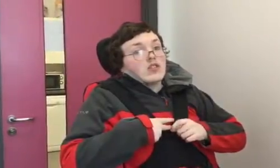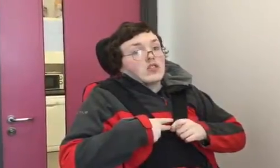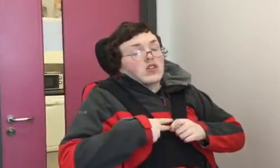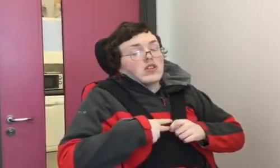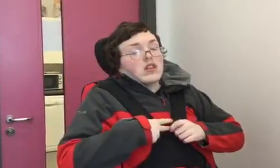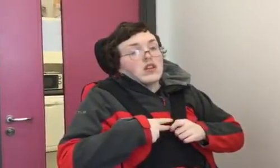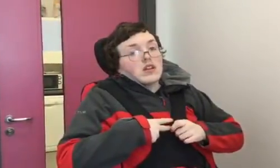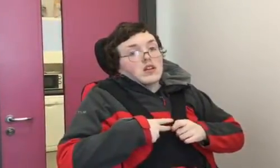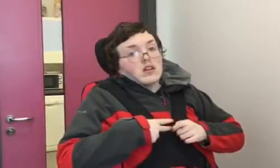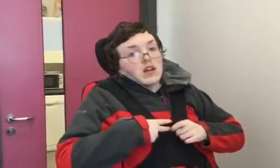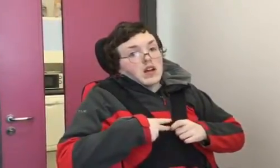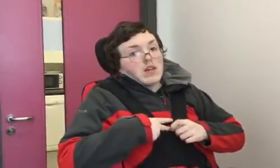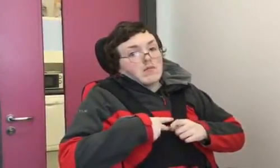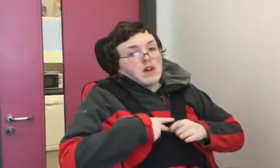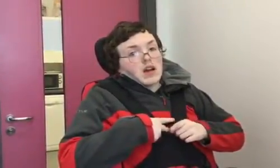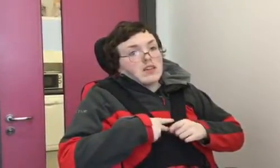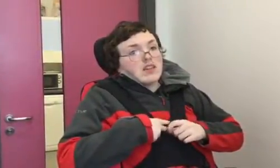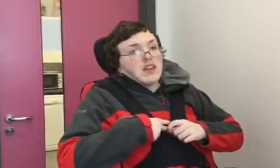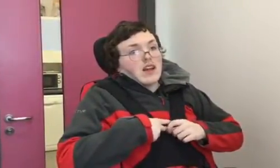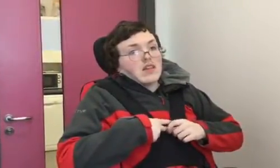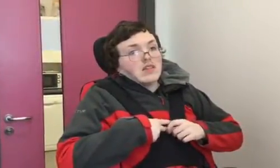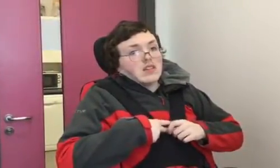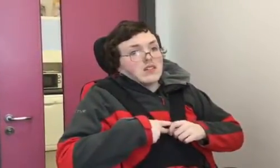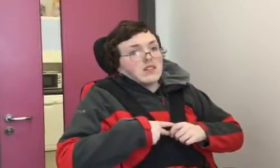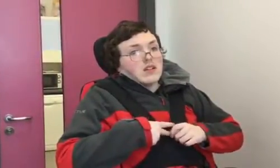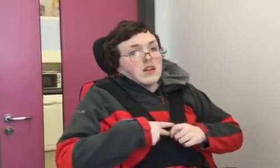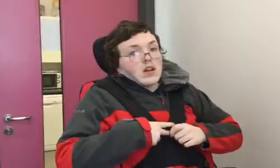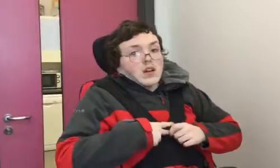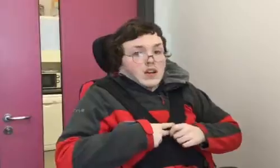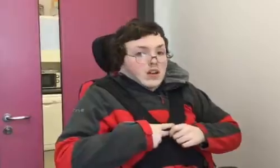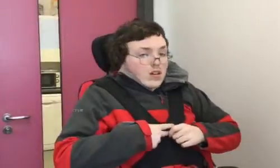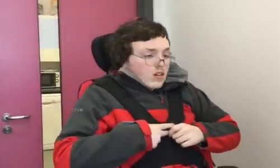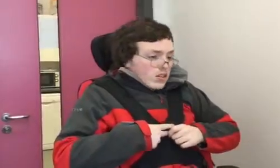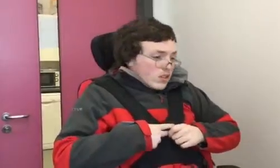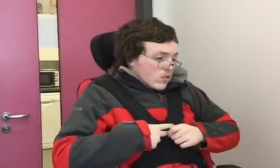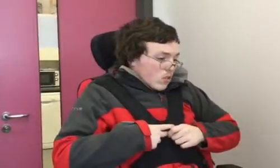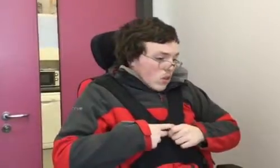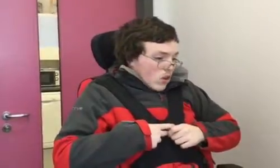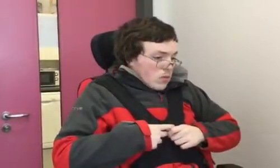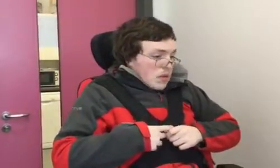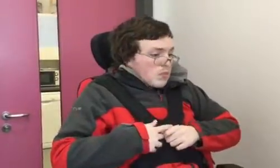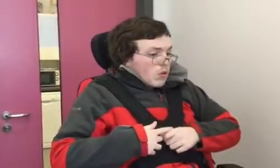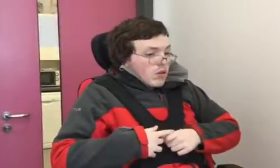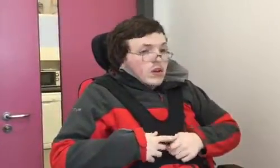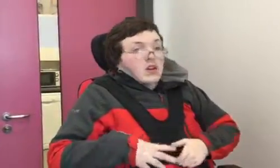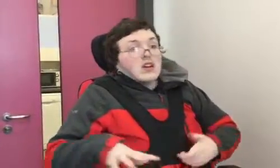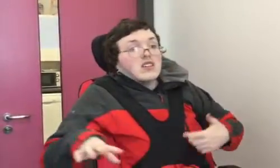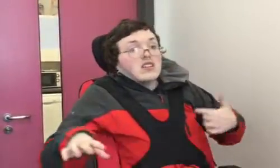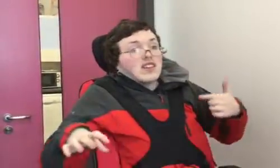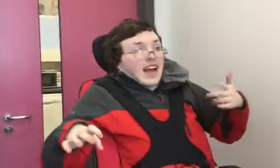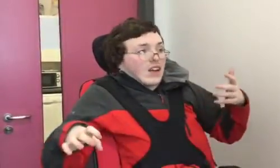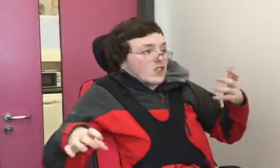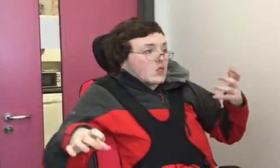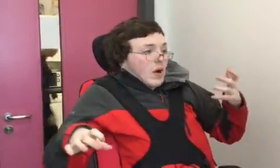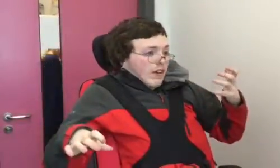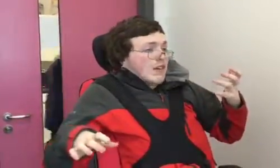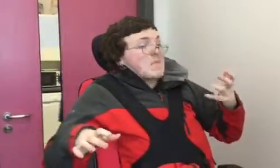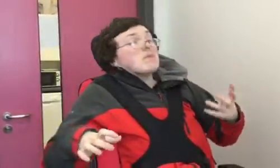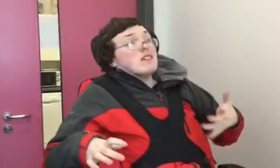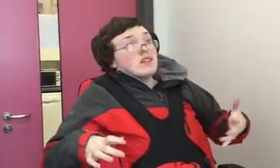had to get contacts from other people to get to where I met.